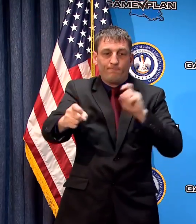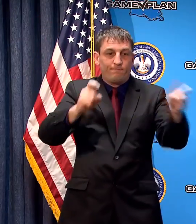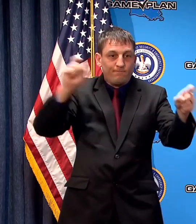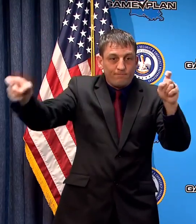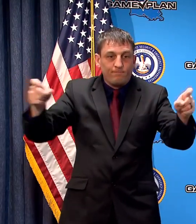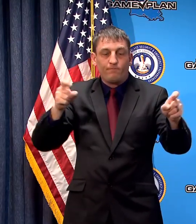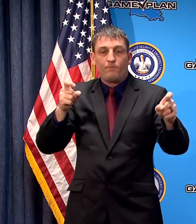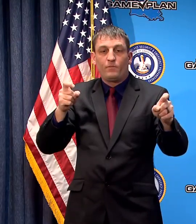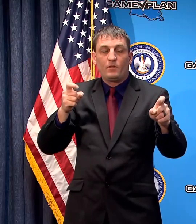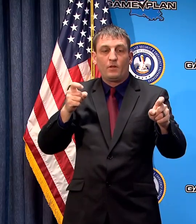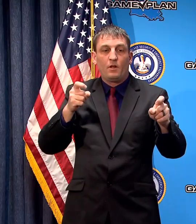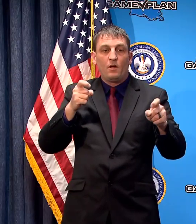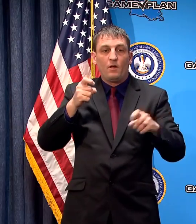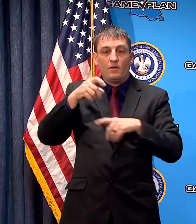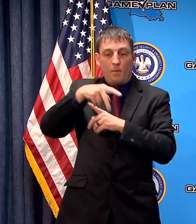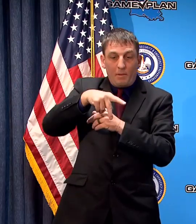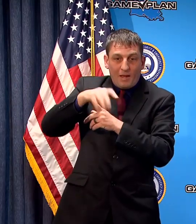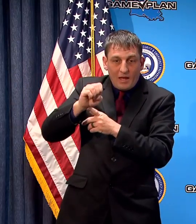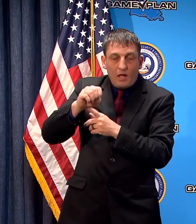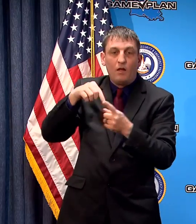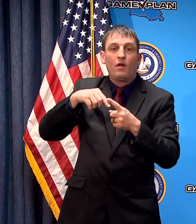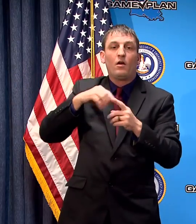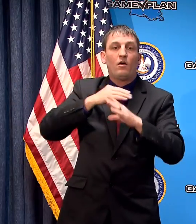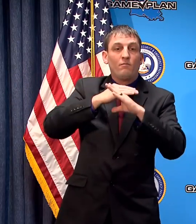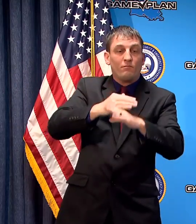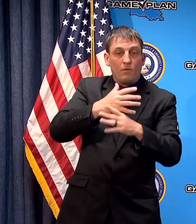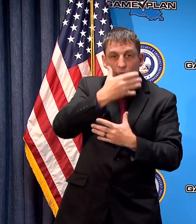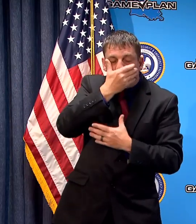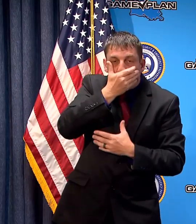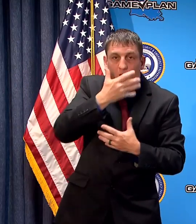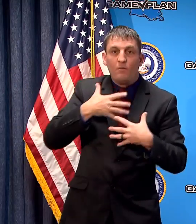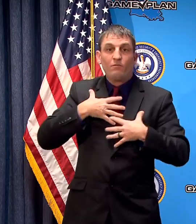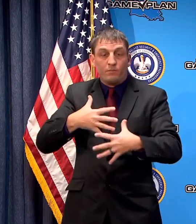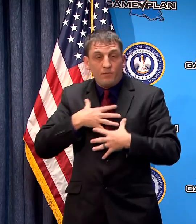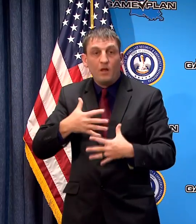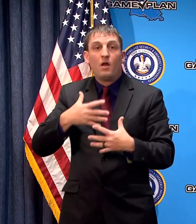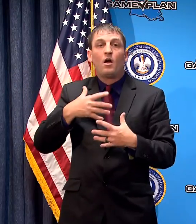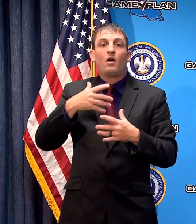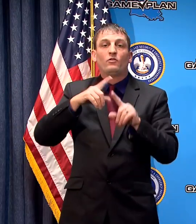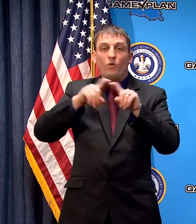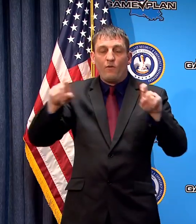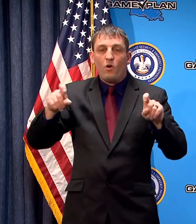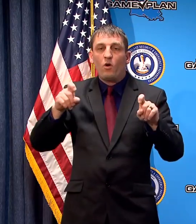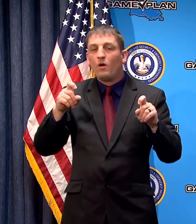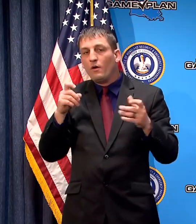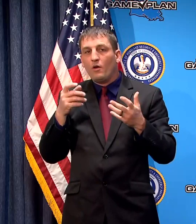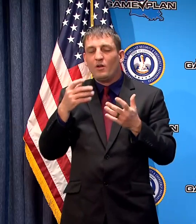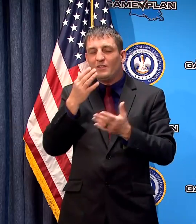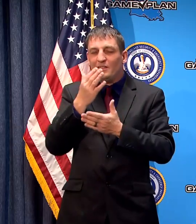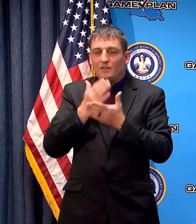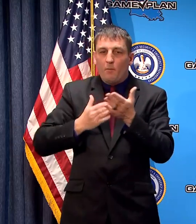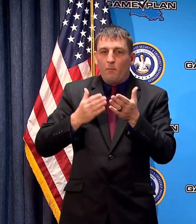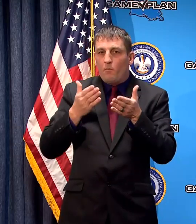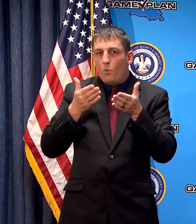out PPE ventilators and so forth in accordance with some sort of a distribution